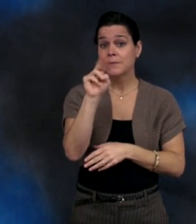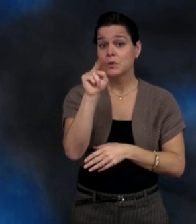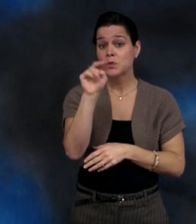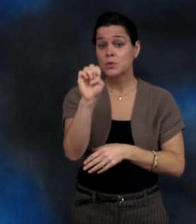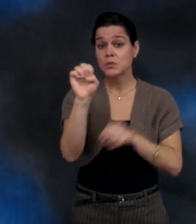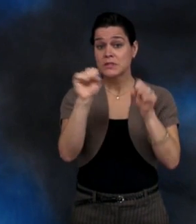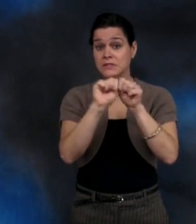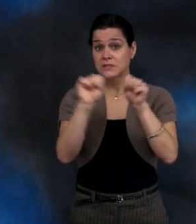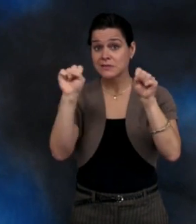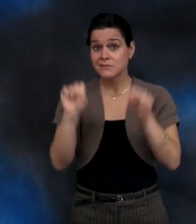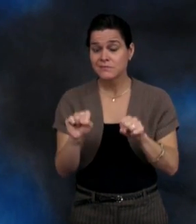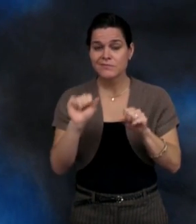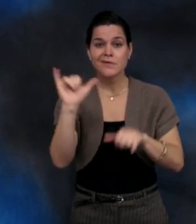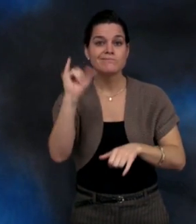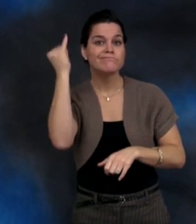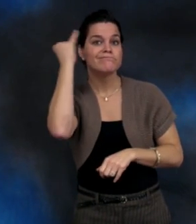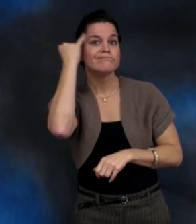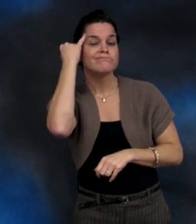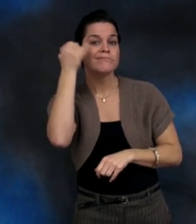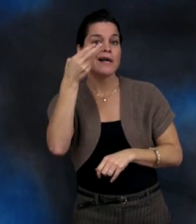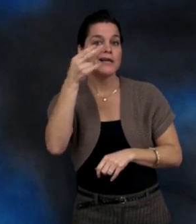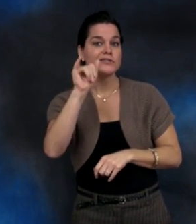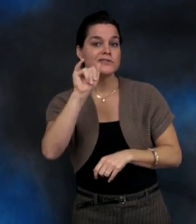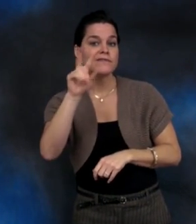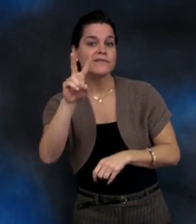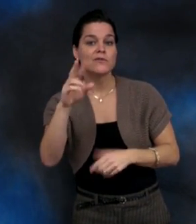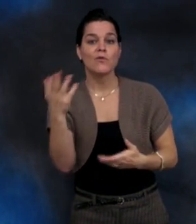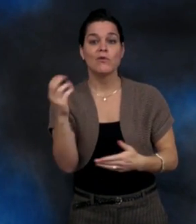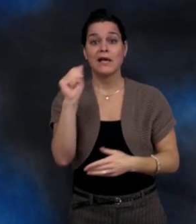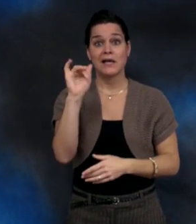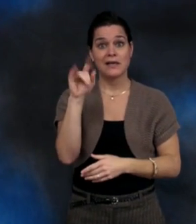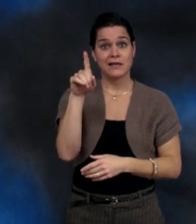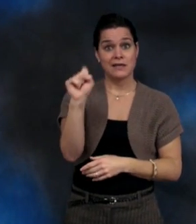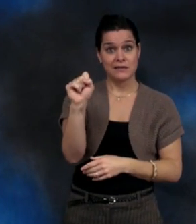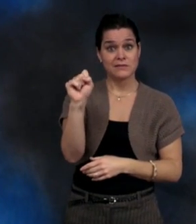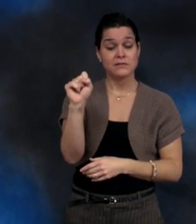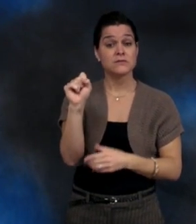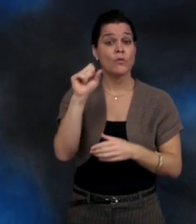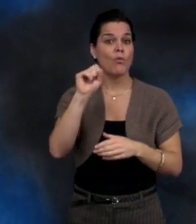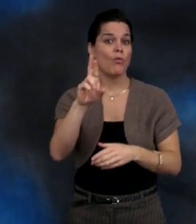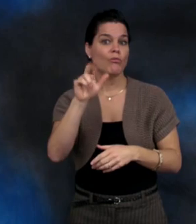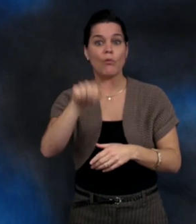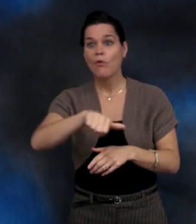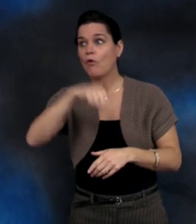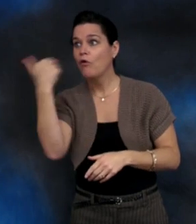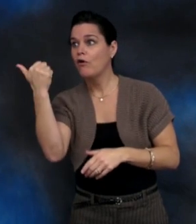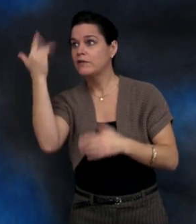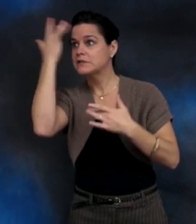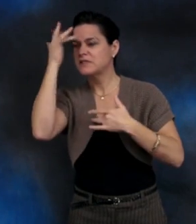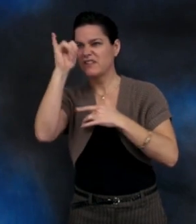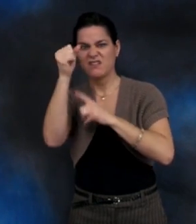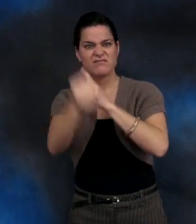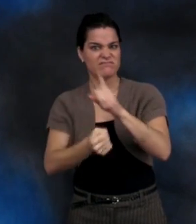Number seven, does the person to be vaccinated have a weakened immune system?